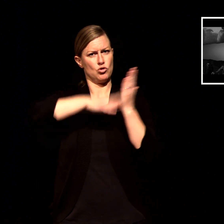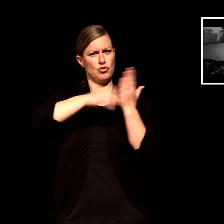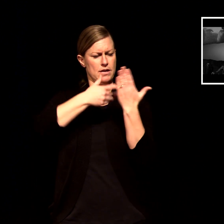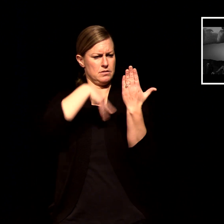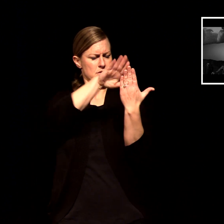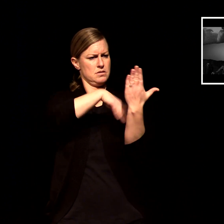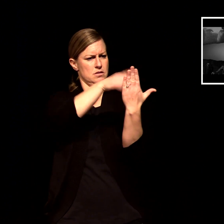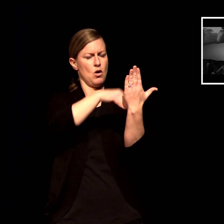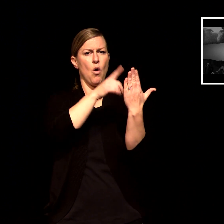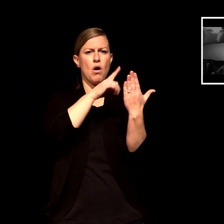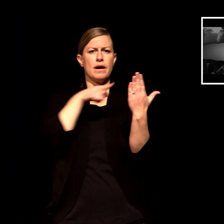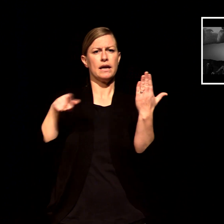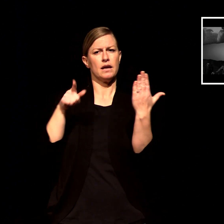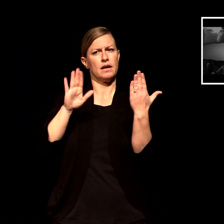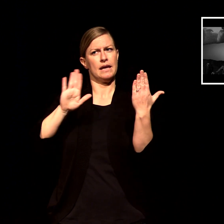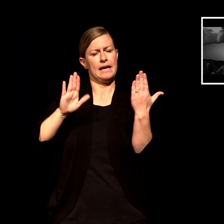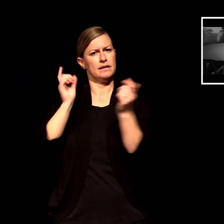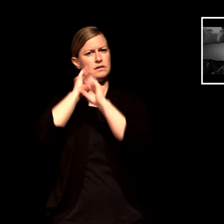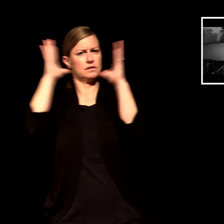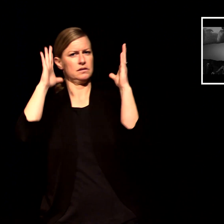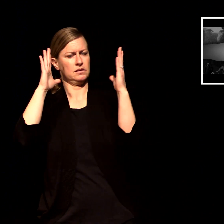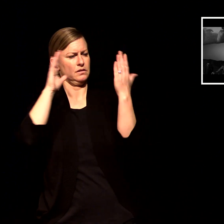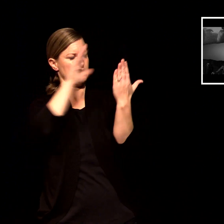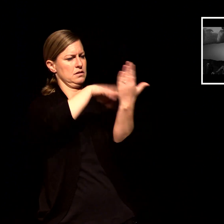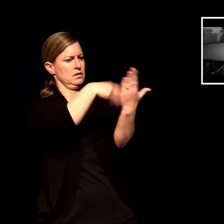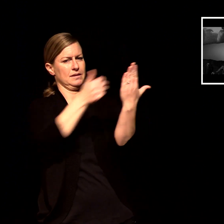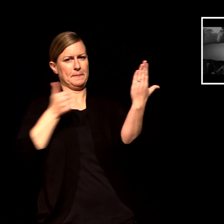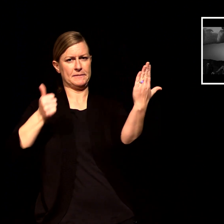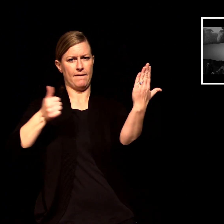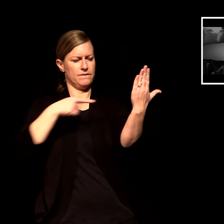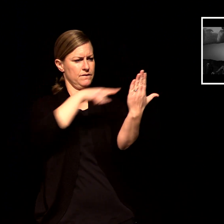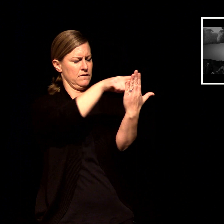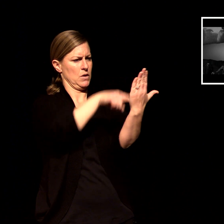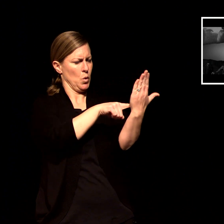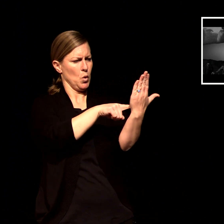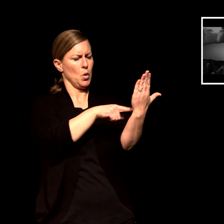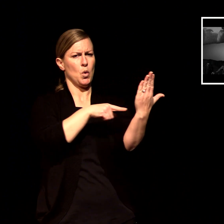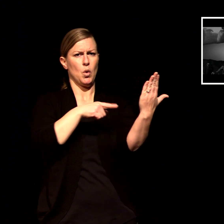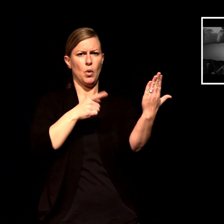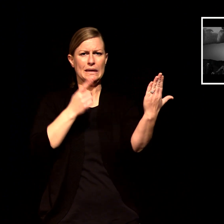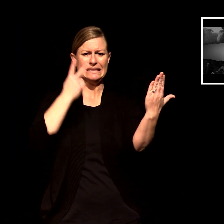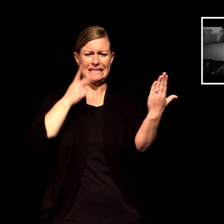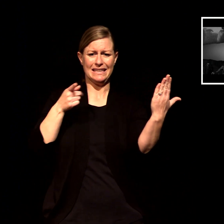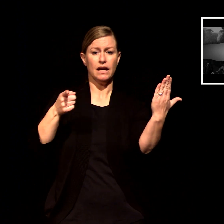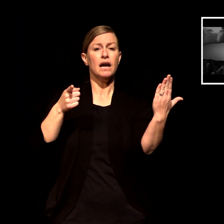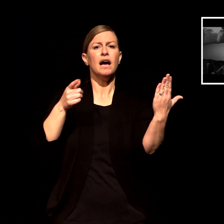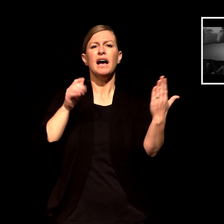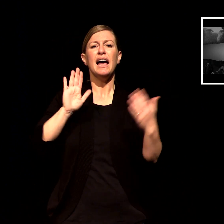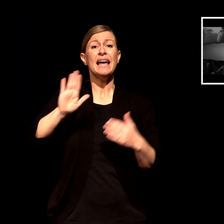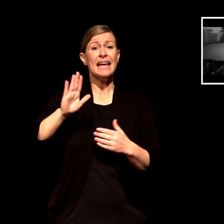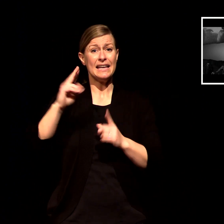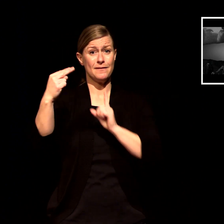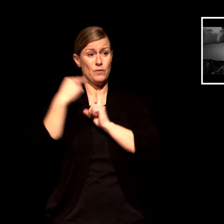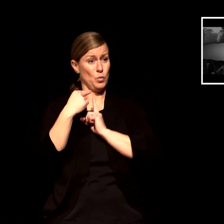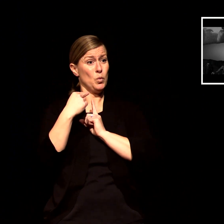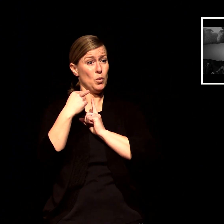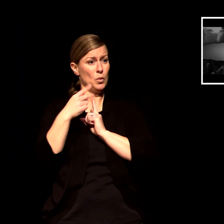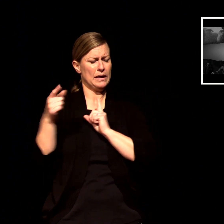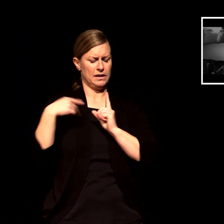admission he was quite broken and by his artwork we see that he's quite brilliant and this self-portrait is the result of him